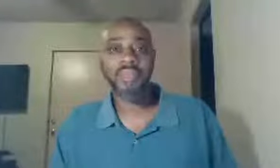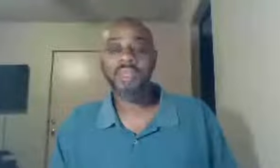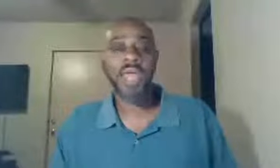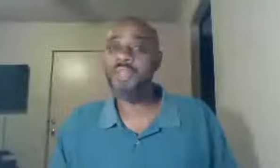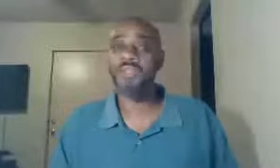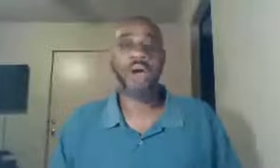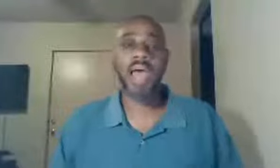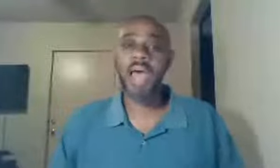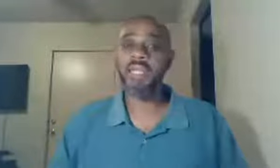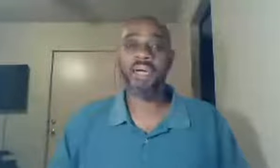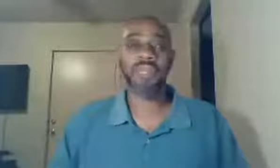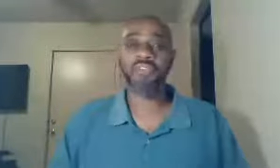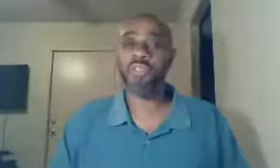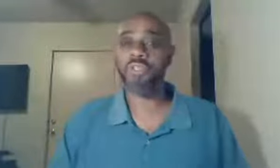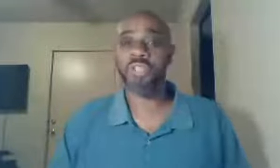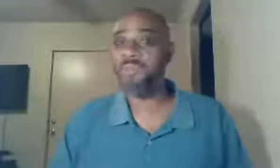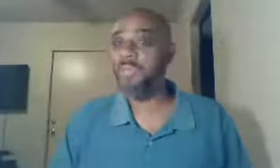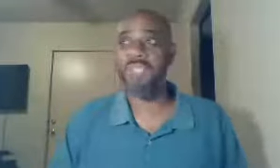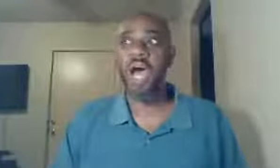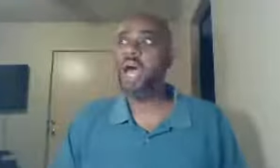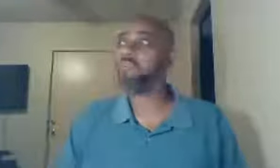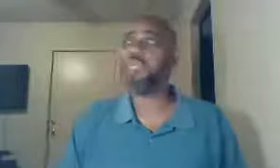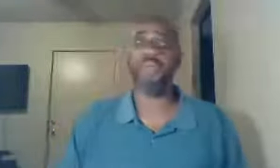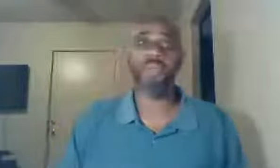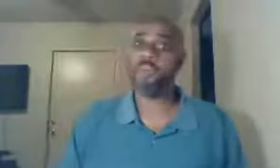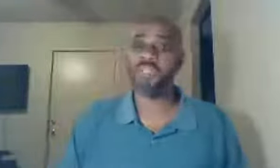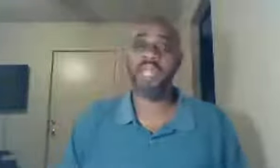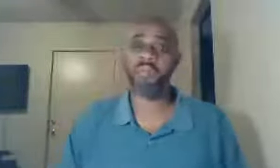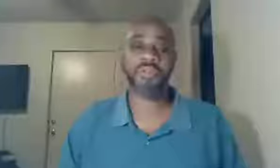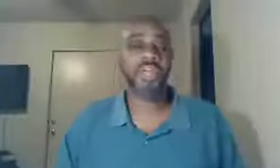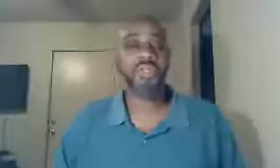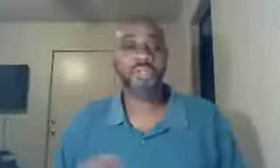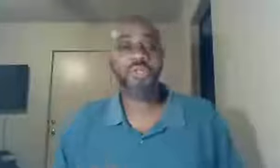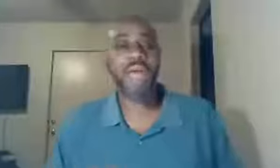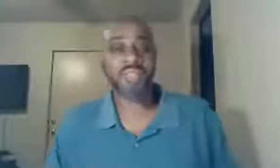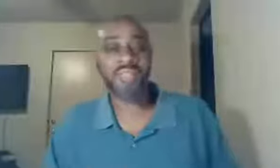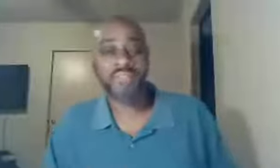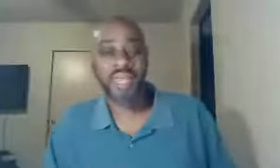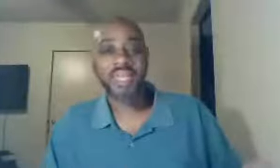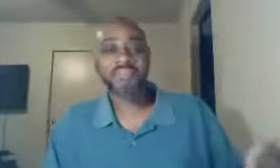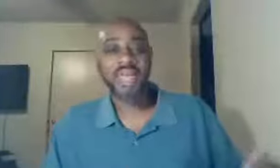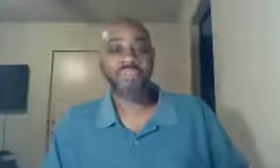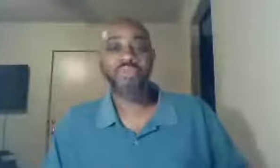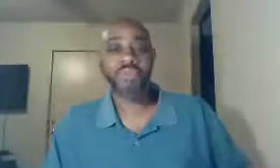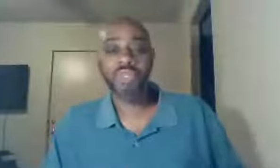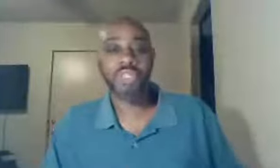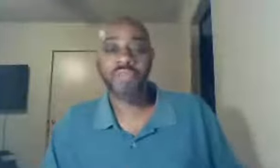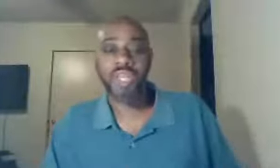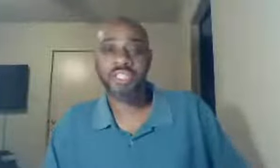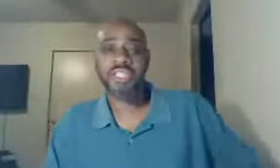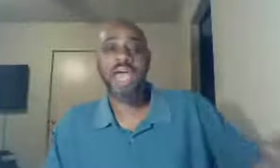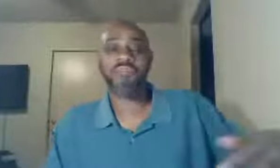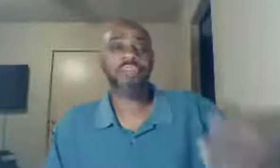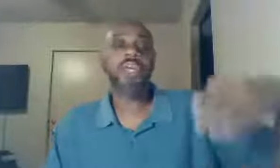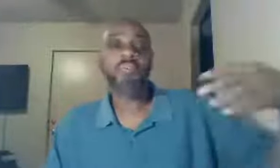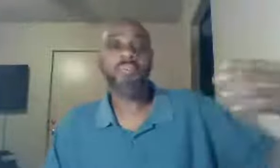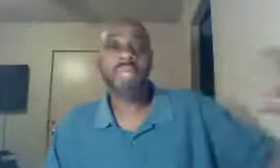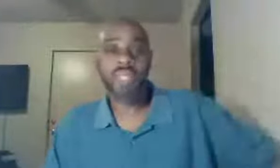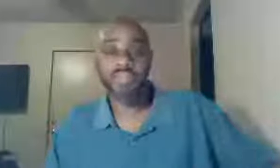yeah, you know, I love that tradition, it's of them young people, the whippersnappers, do you actually think, that two or three generations, after many of the